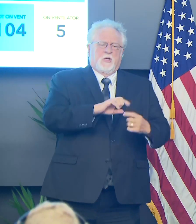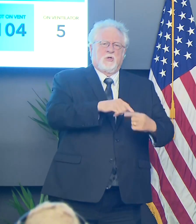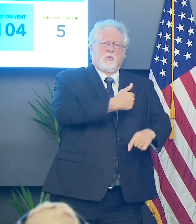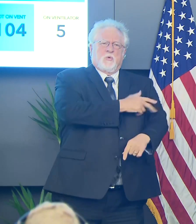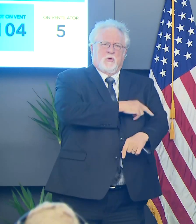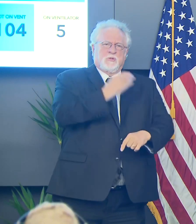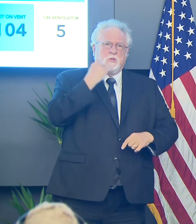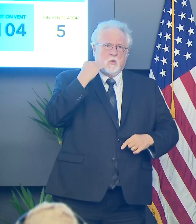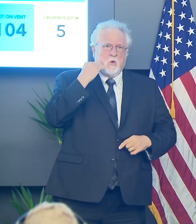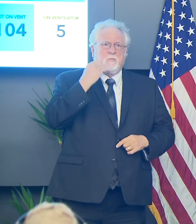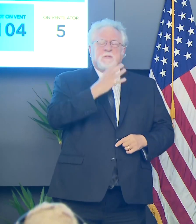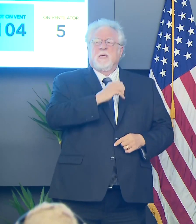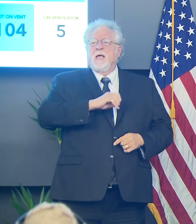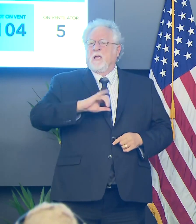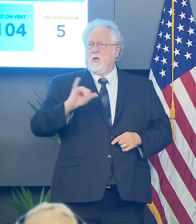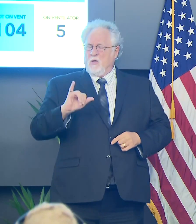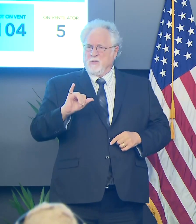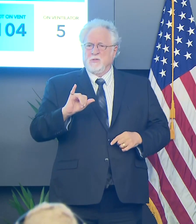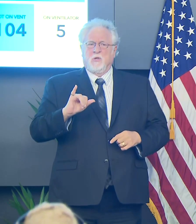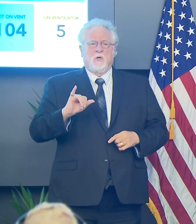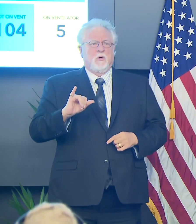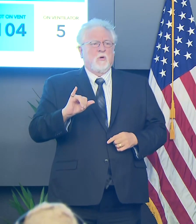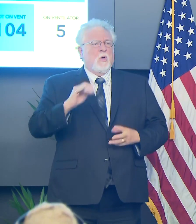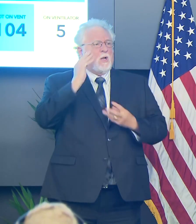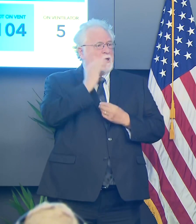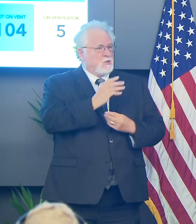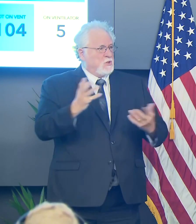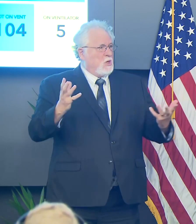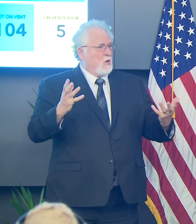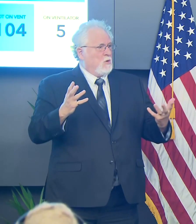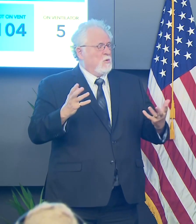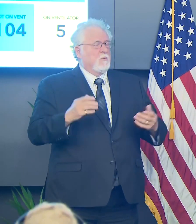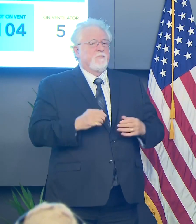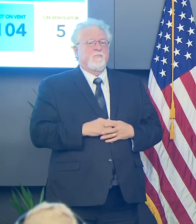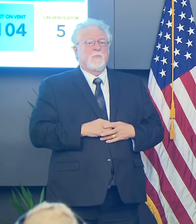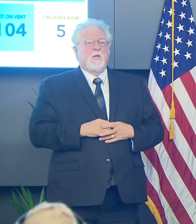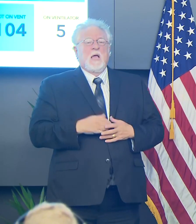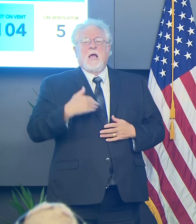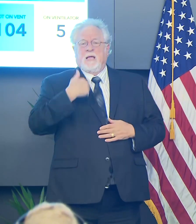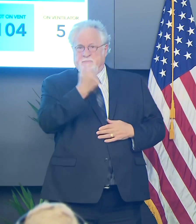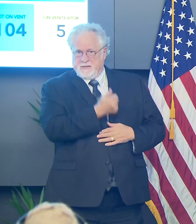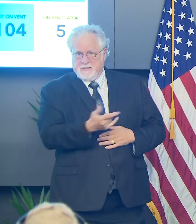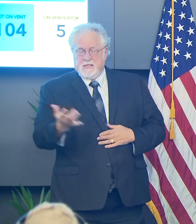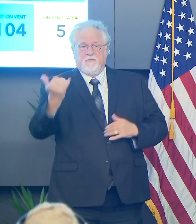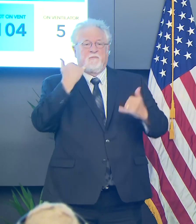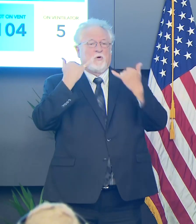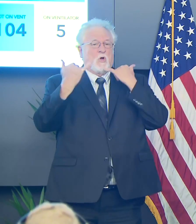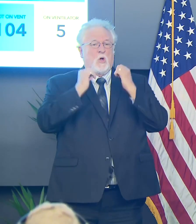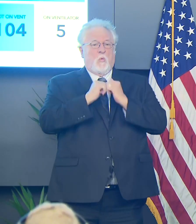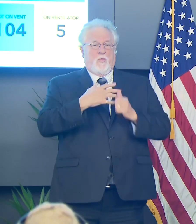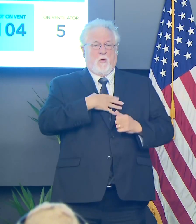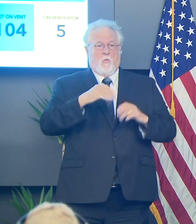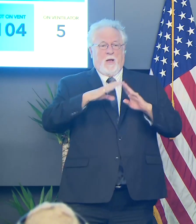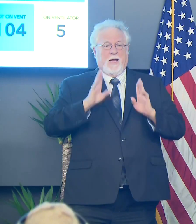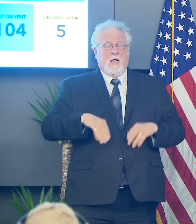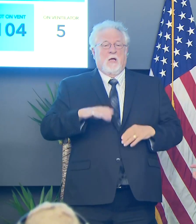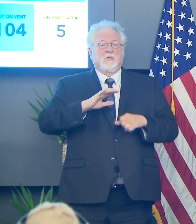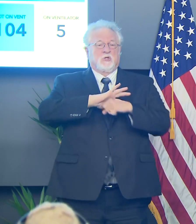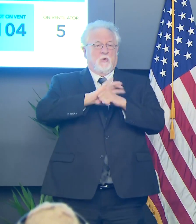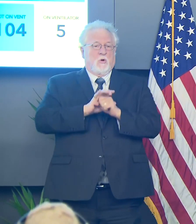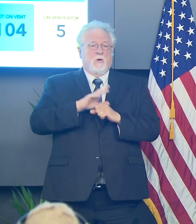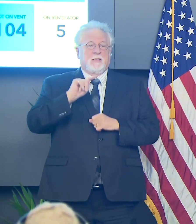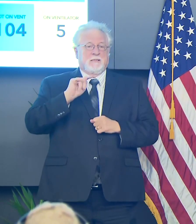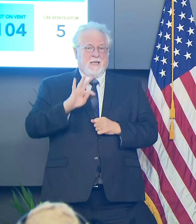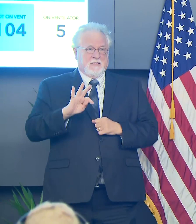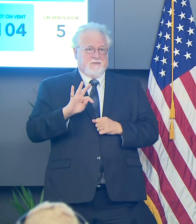and also wanted to let you know that I've had a number of phone calls with members of the White House Coronavirus Task Force